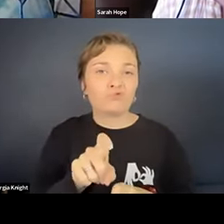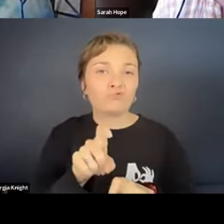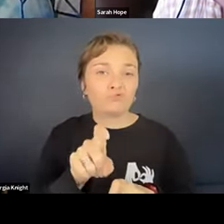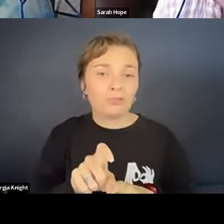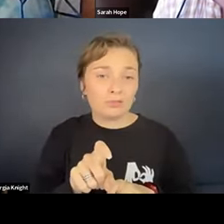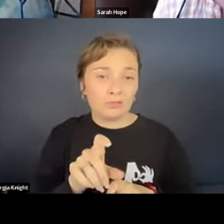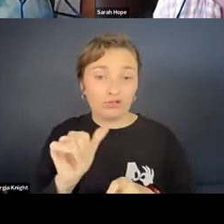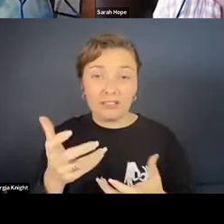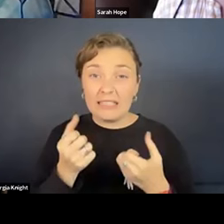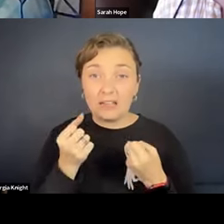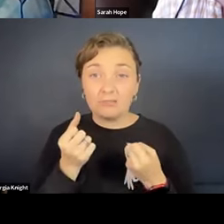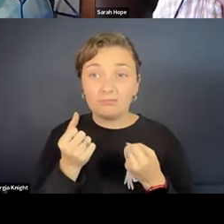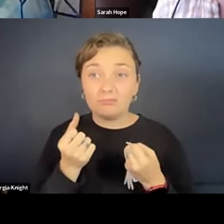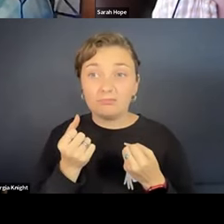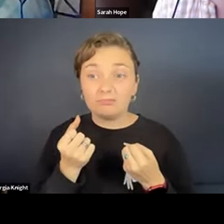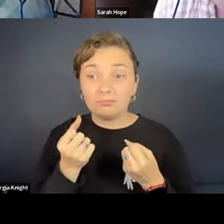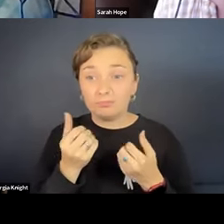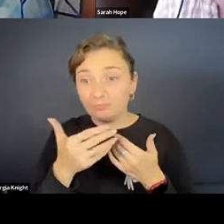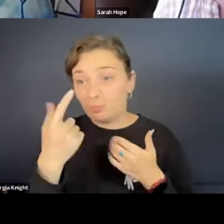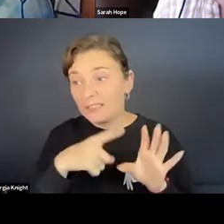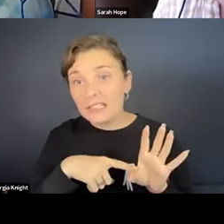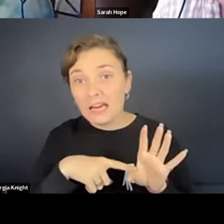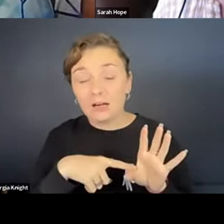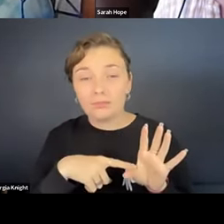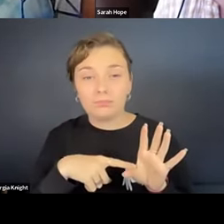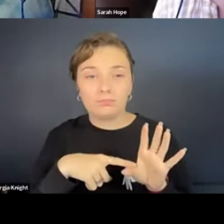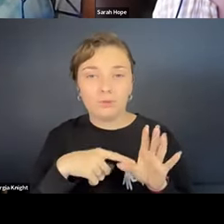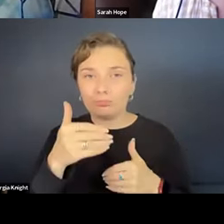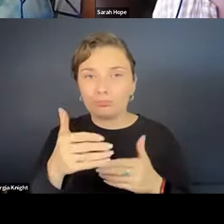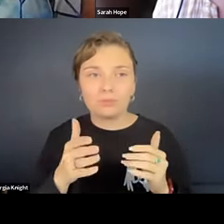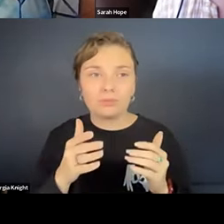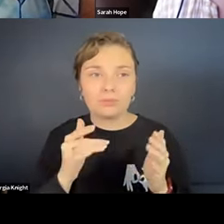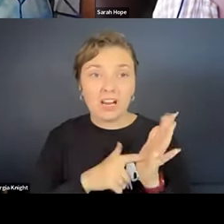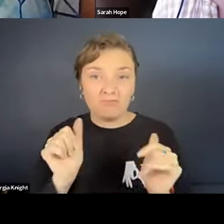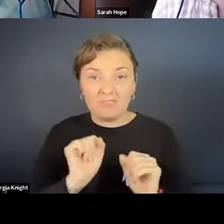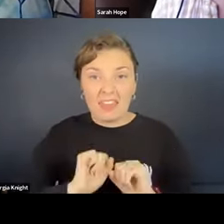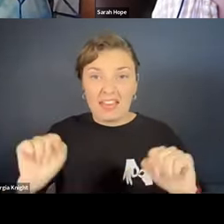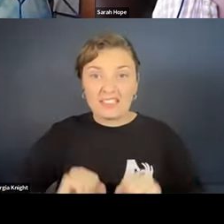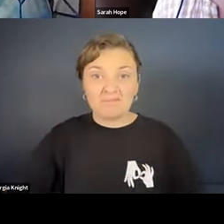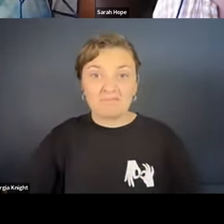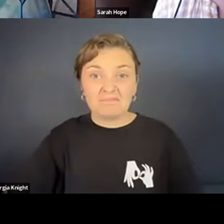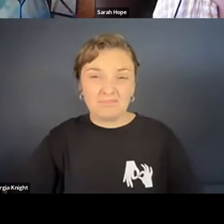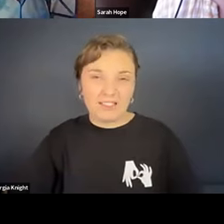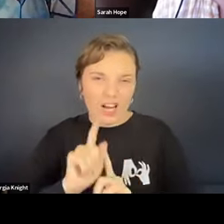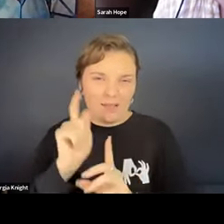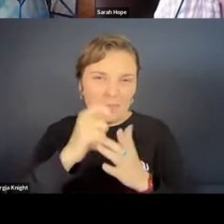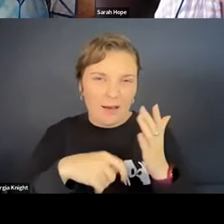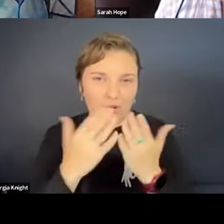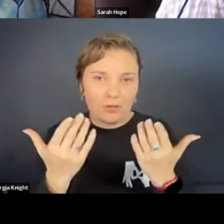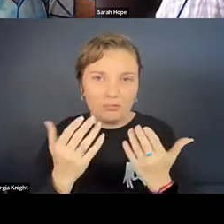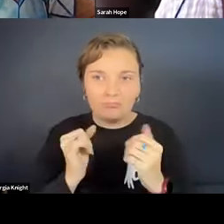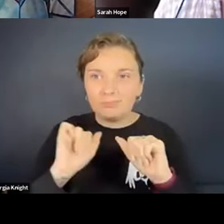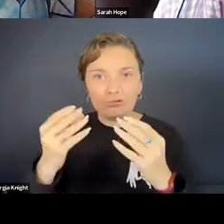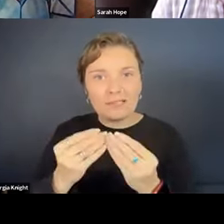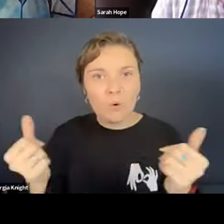just get it and they can have it for a year or they can have it for the... Well, it's theirs. It's like buying a book. It's now their resource.